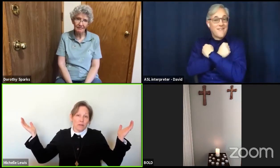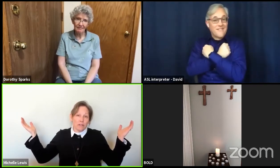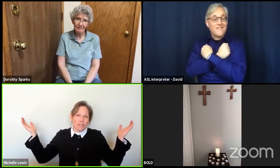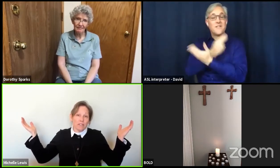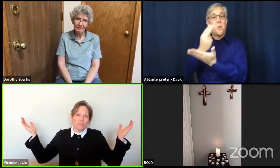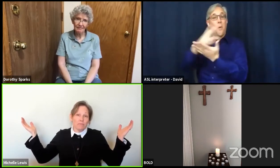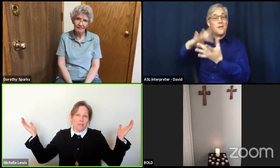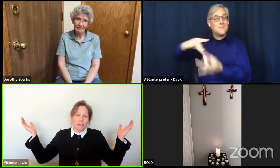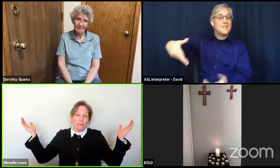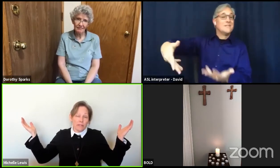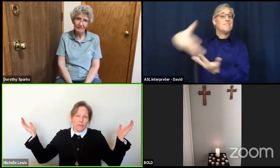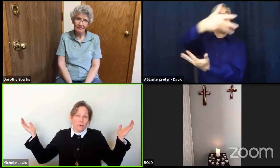be with you all.